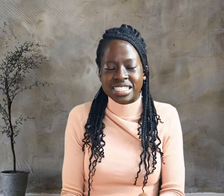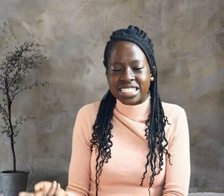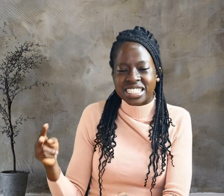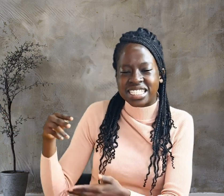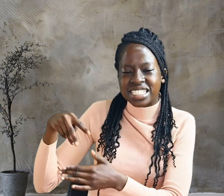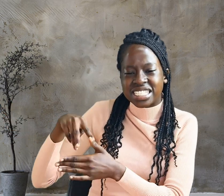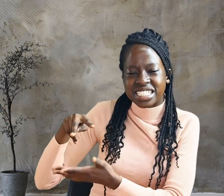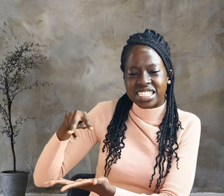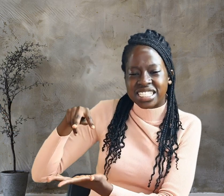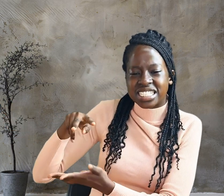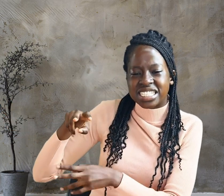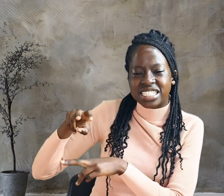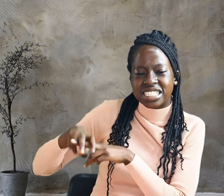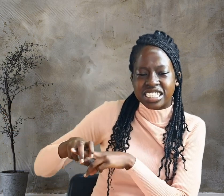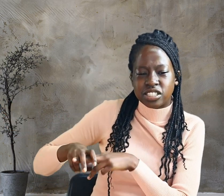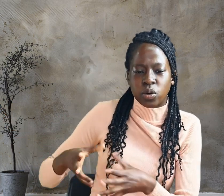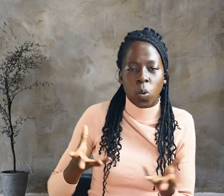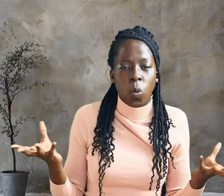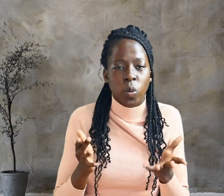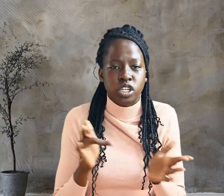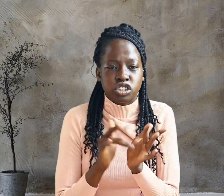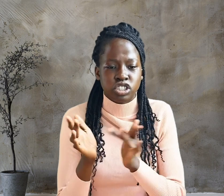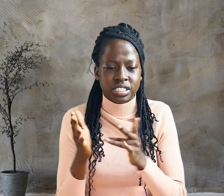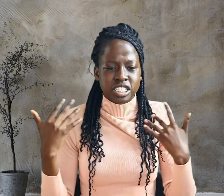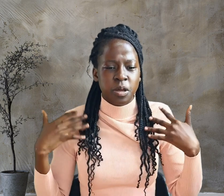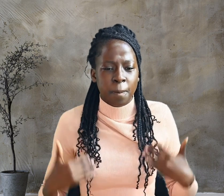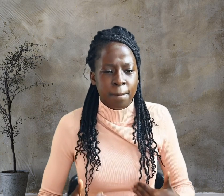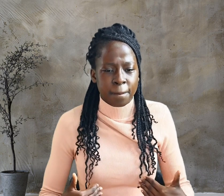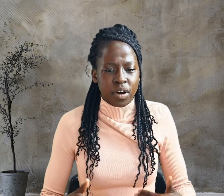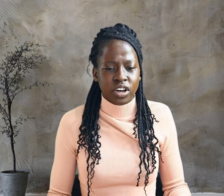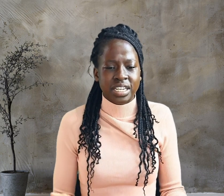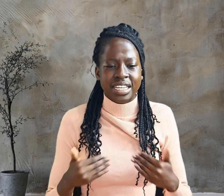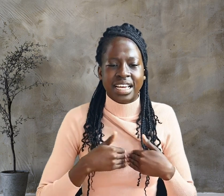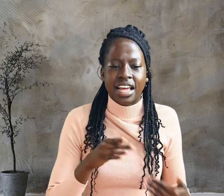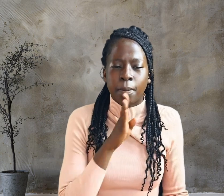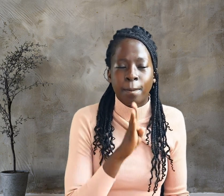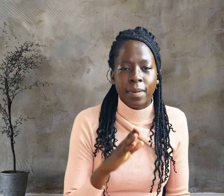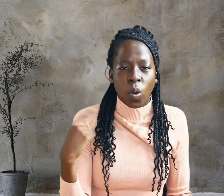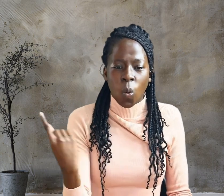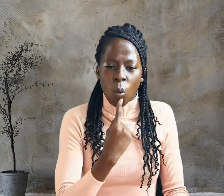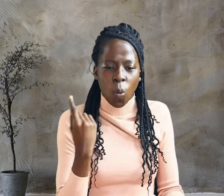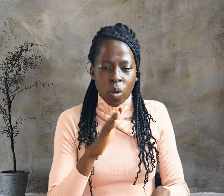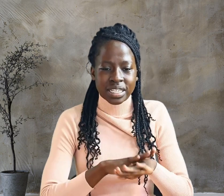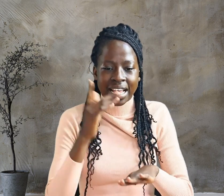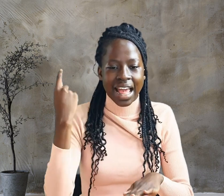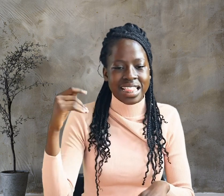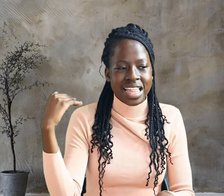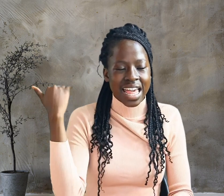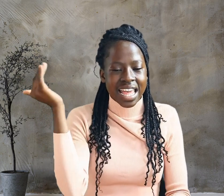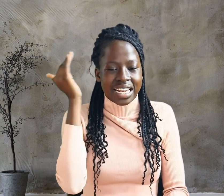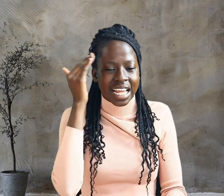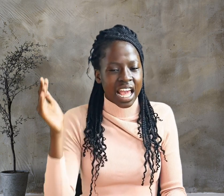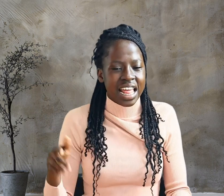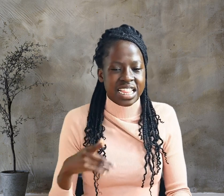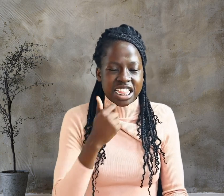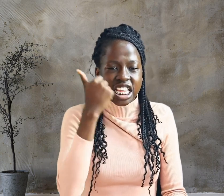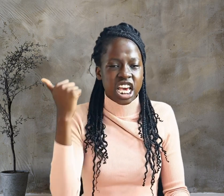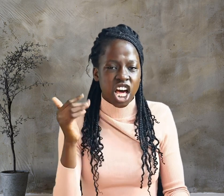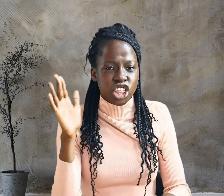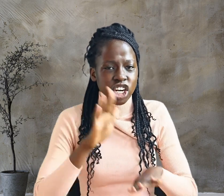where Jesus' body had been. One at the head and the other